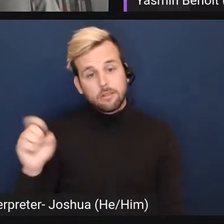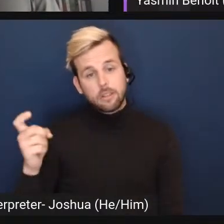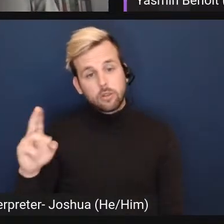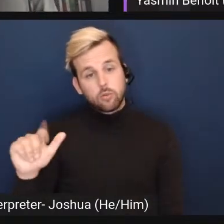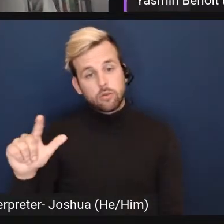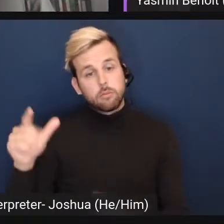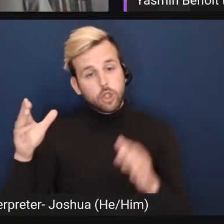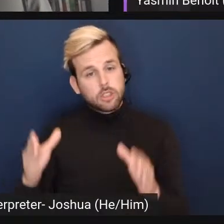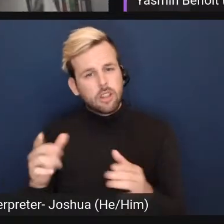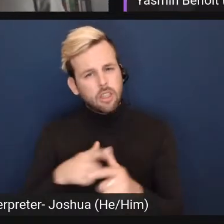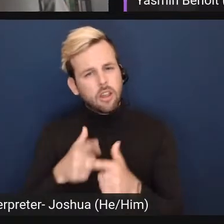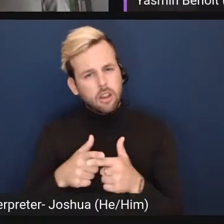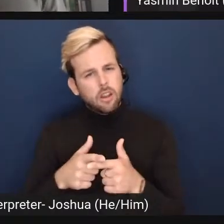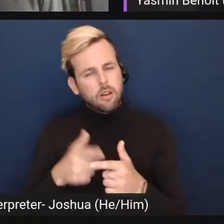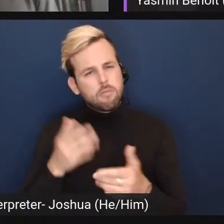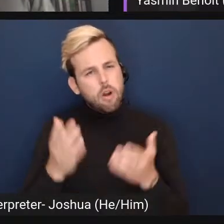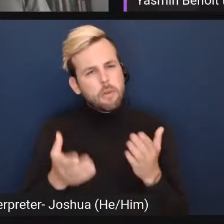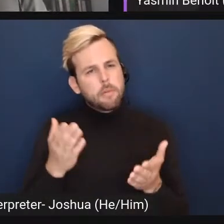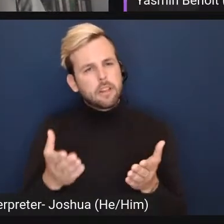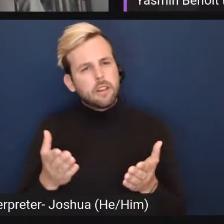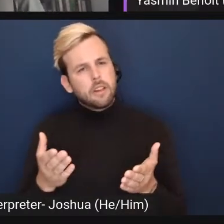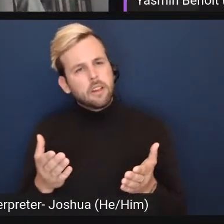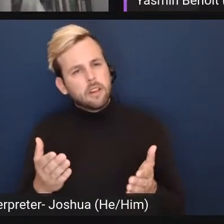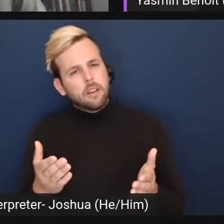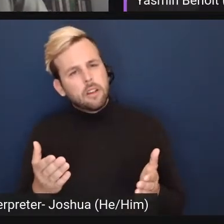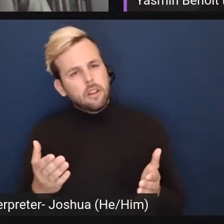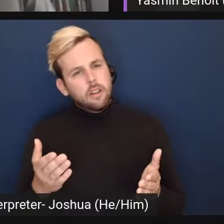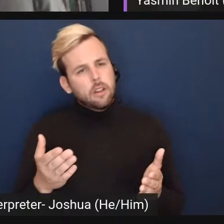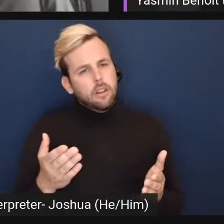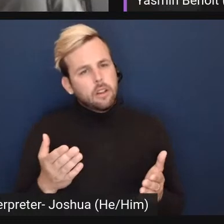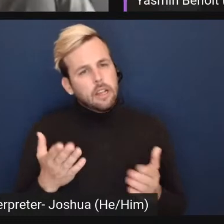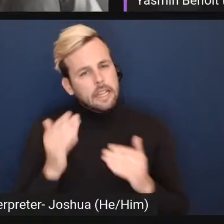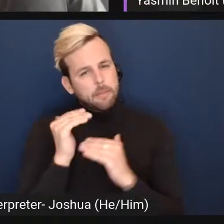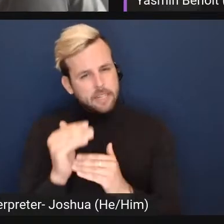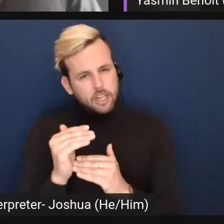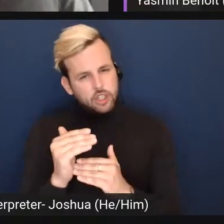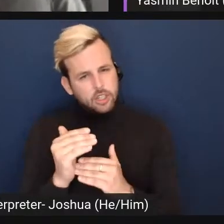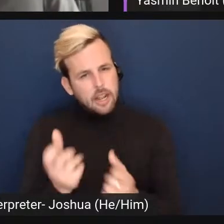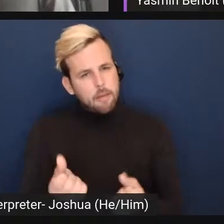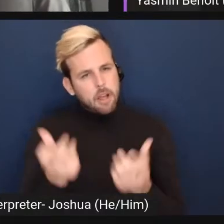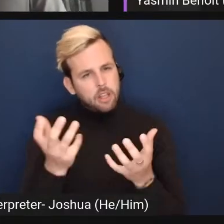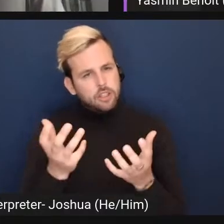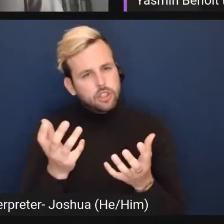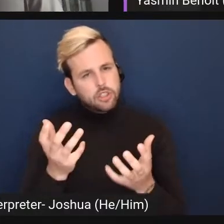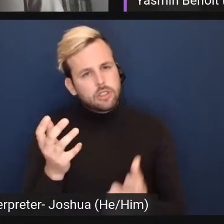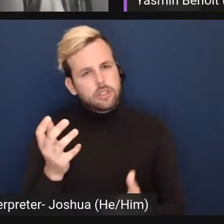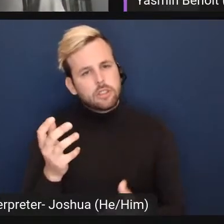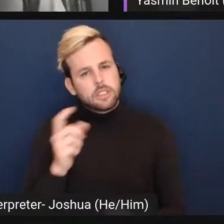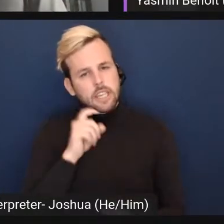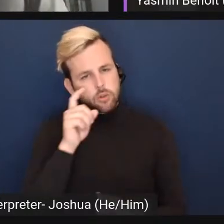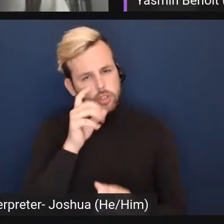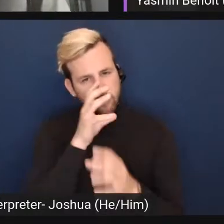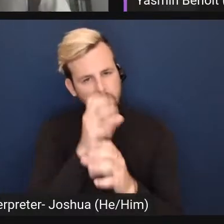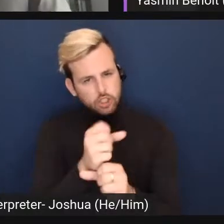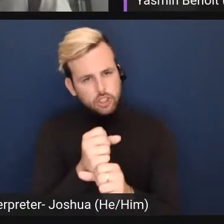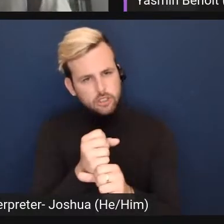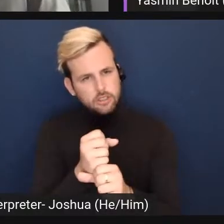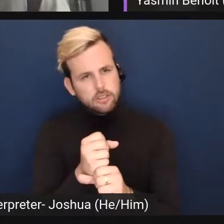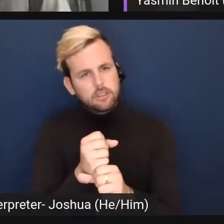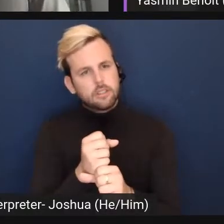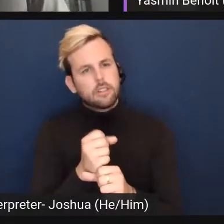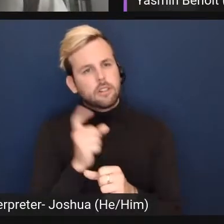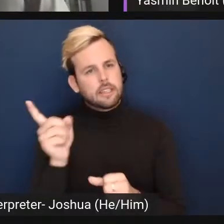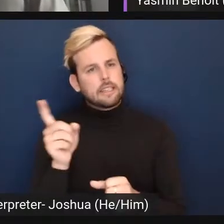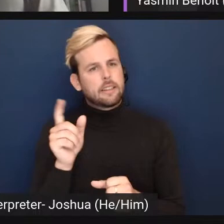there's probably a limitation on how much sexual attraction they